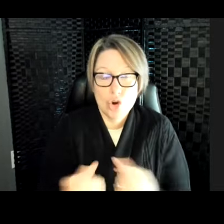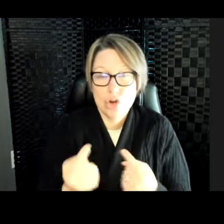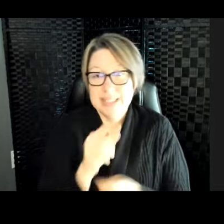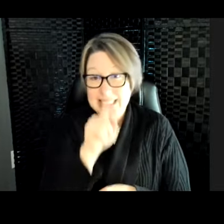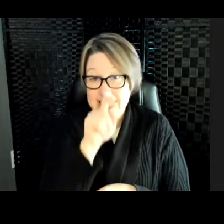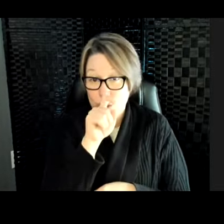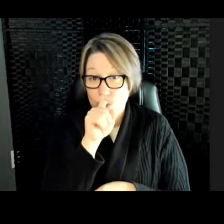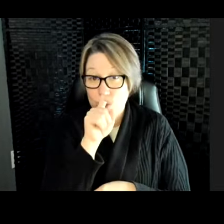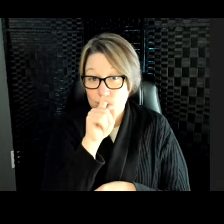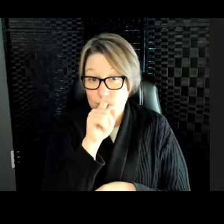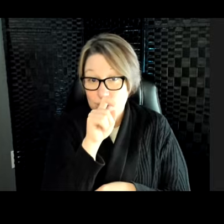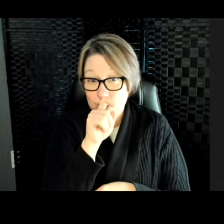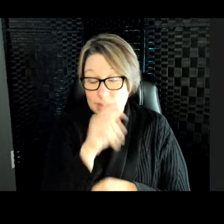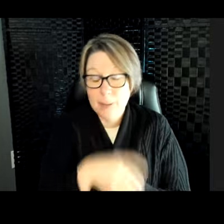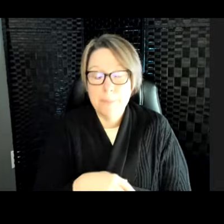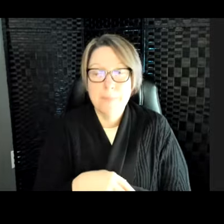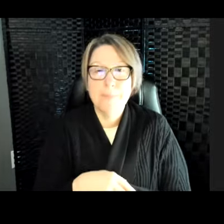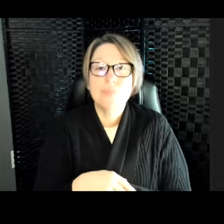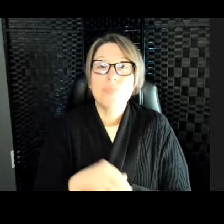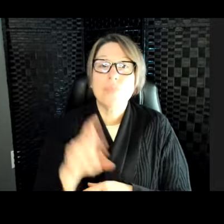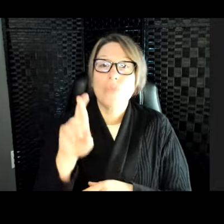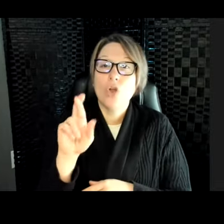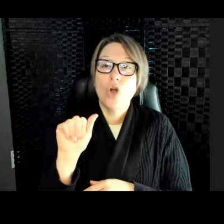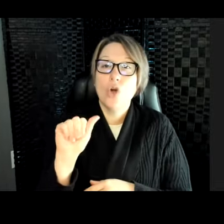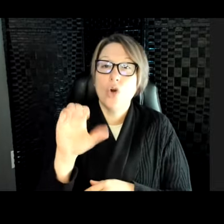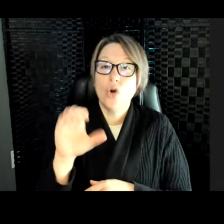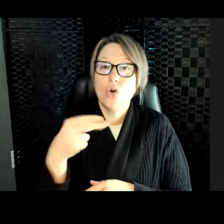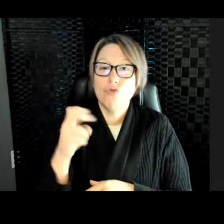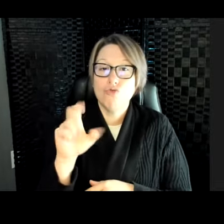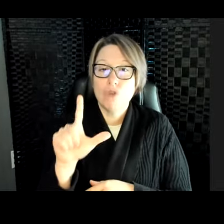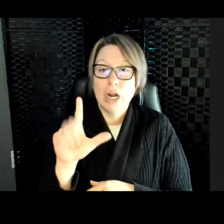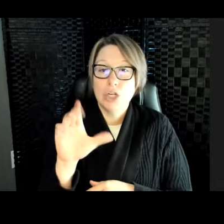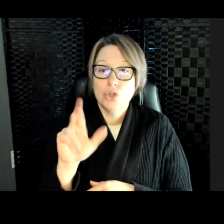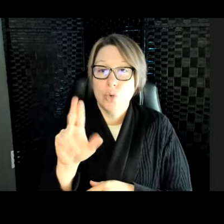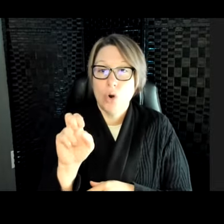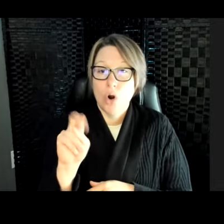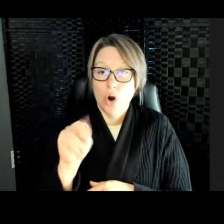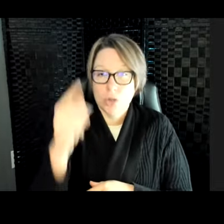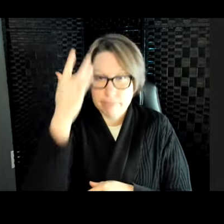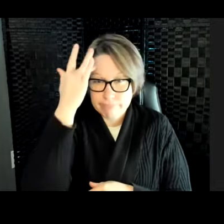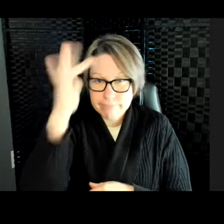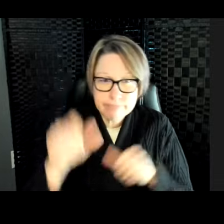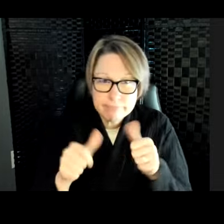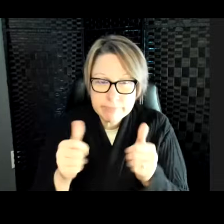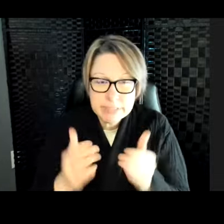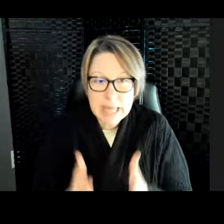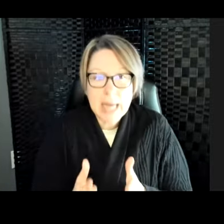smart scientist named Rachel Carson, she was able to convince